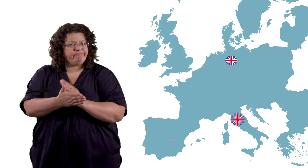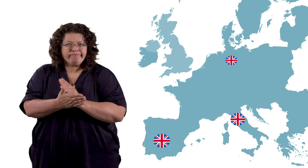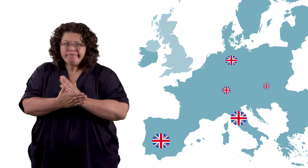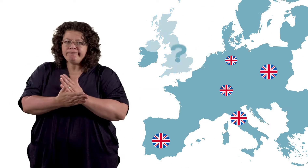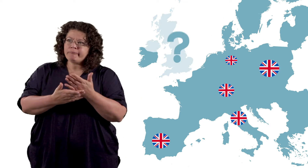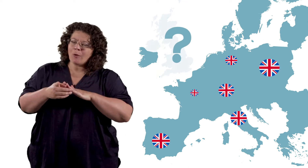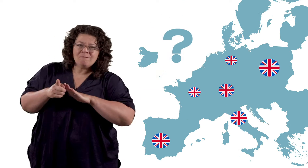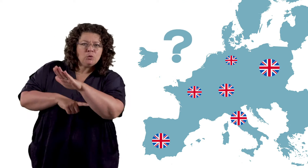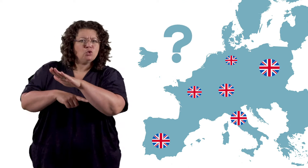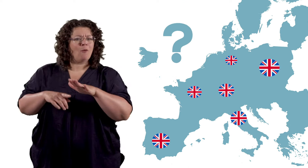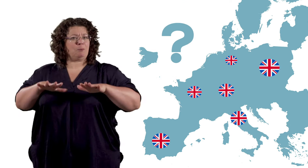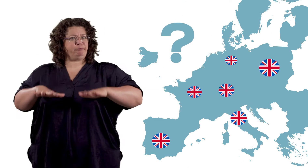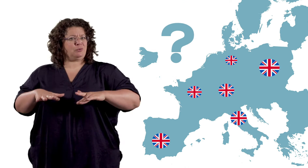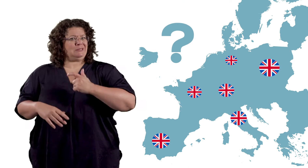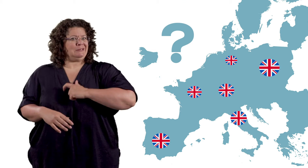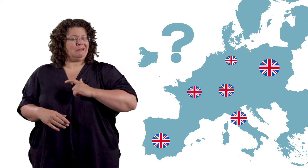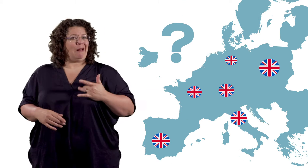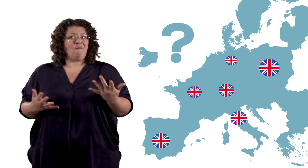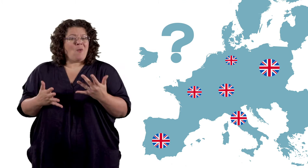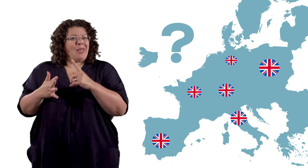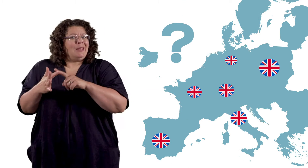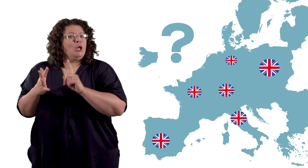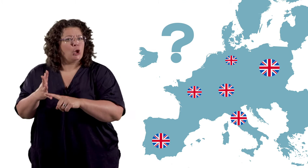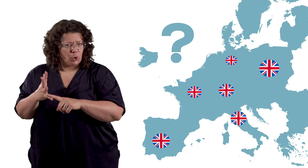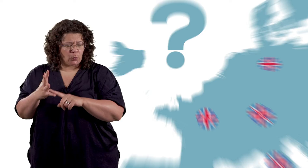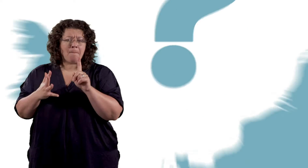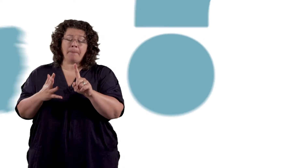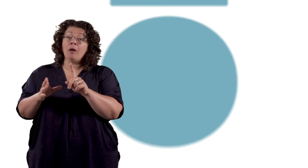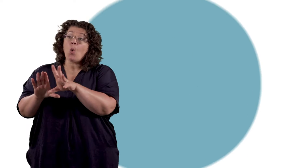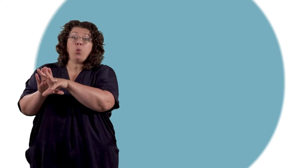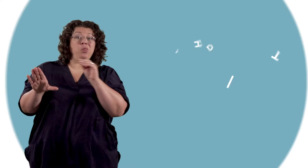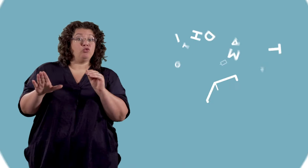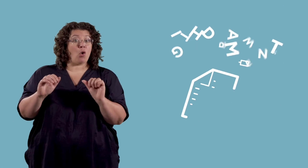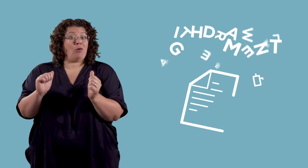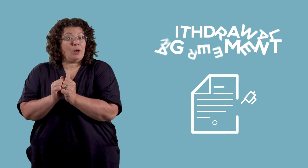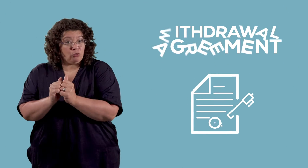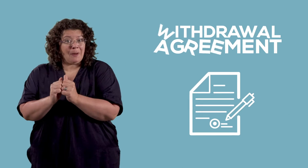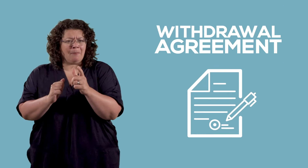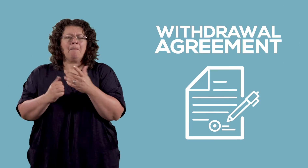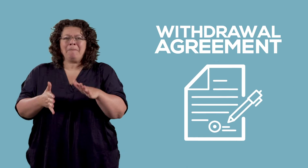about the future of British citizens living in the EU, but the withdrawal agreement has provided some guarantees.